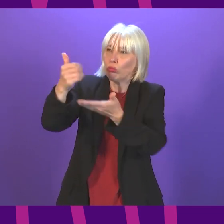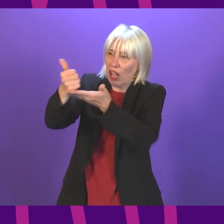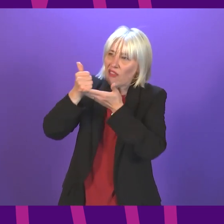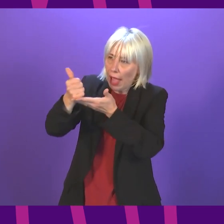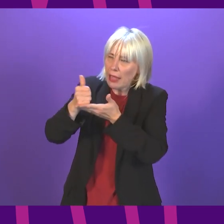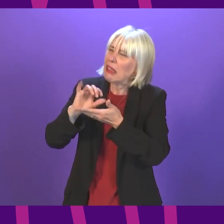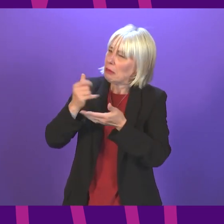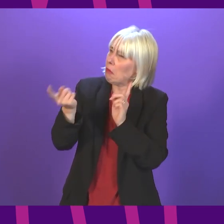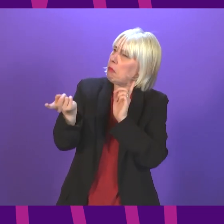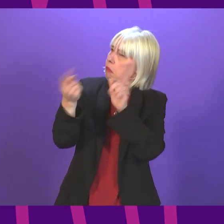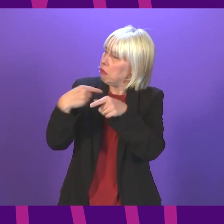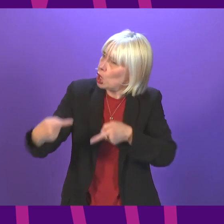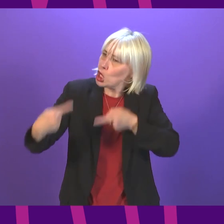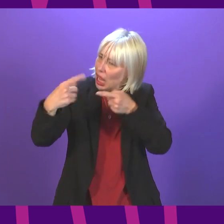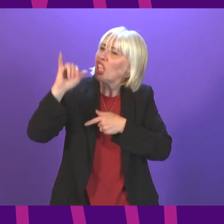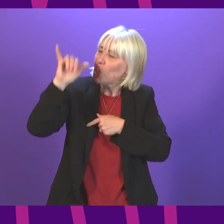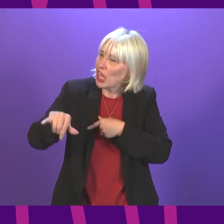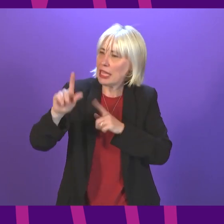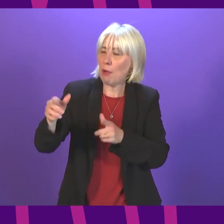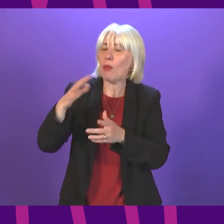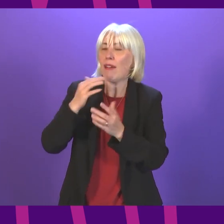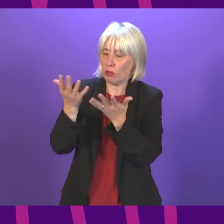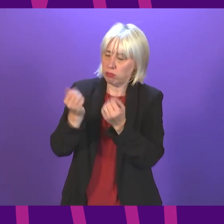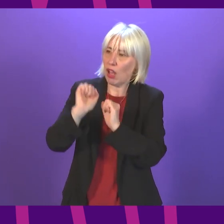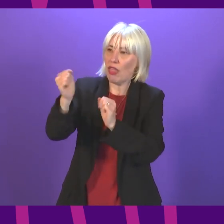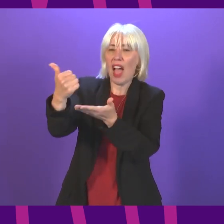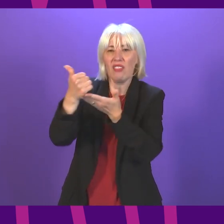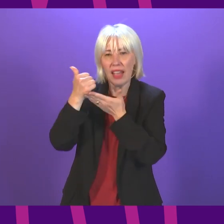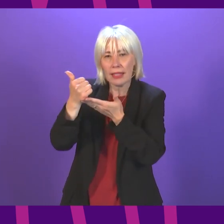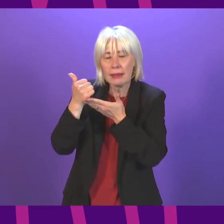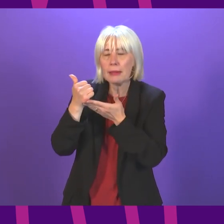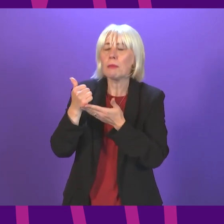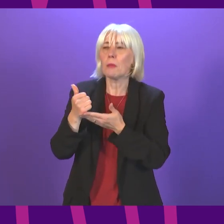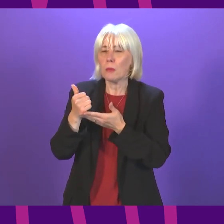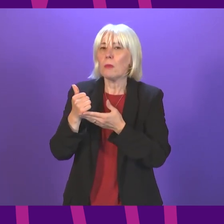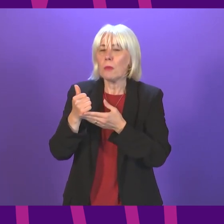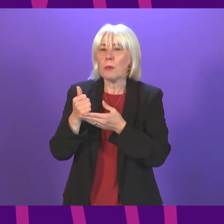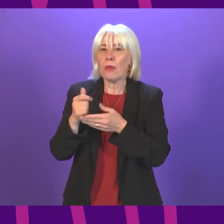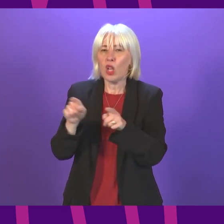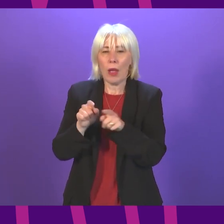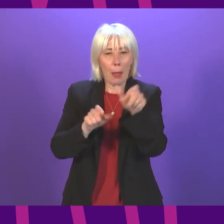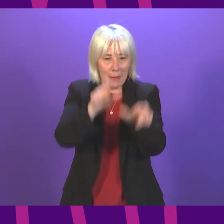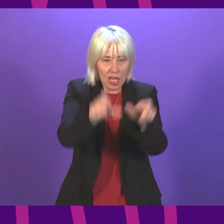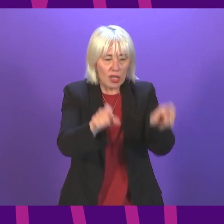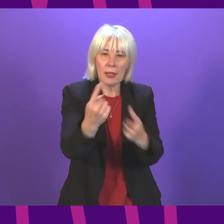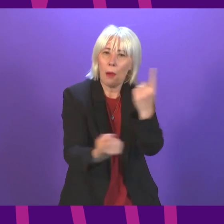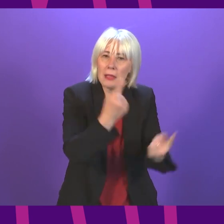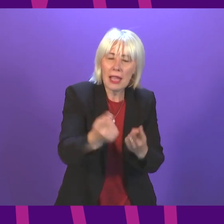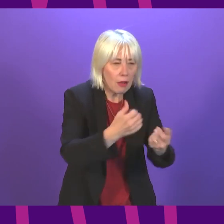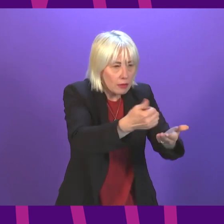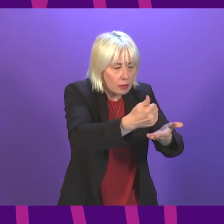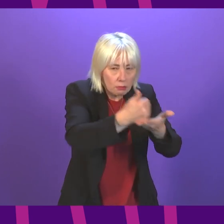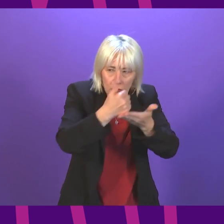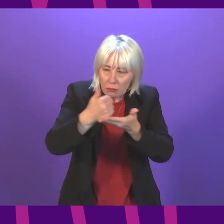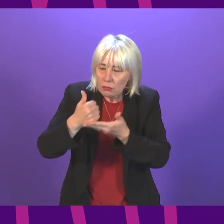but ultimately, of course, it is important we take that clinical advice, but also take soundings from patients, absolutely, but also